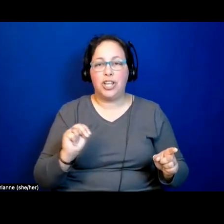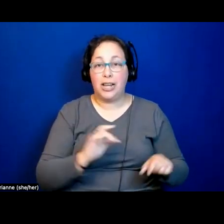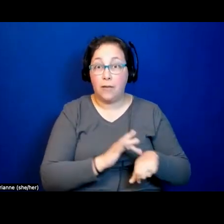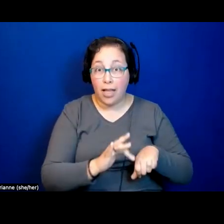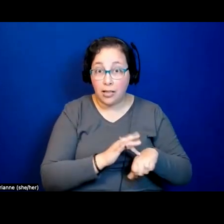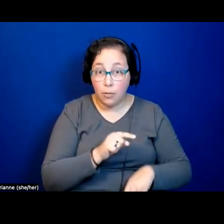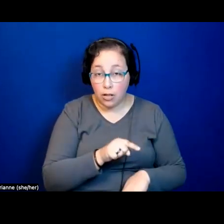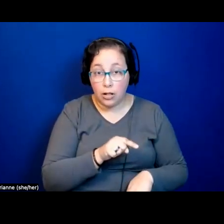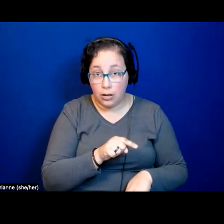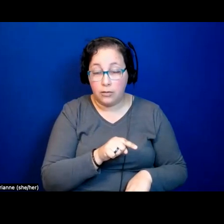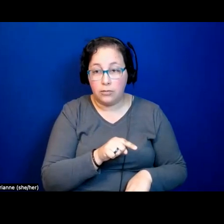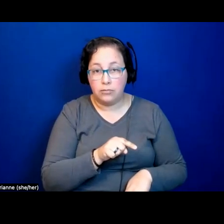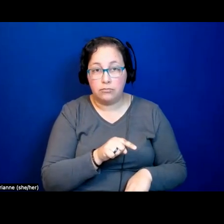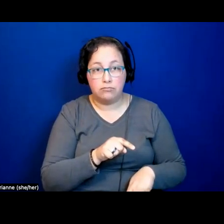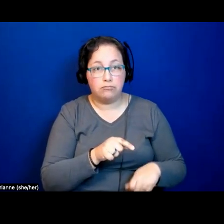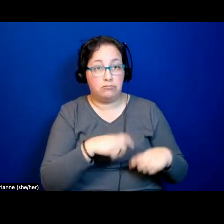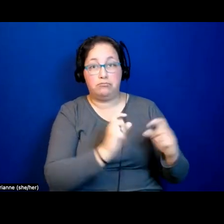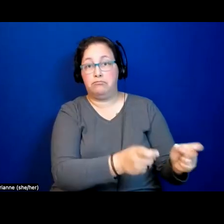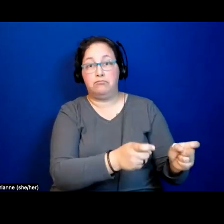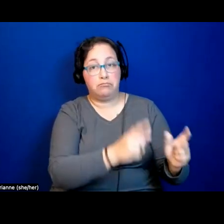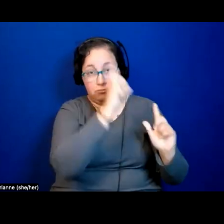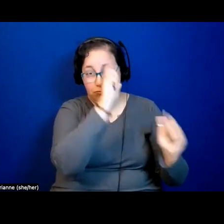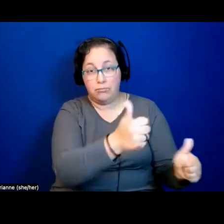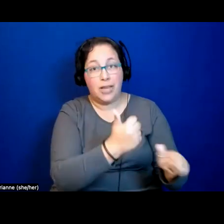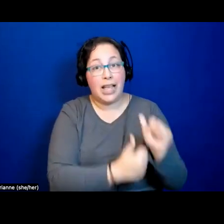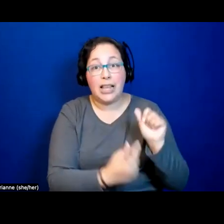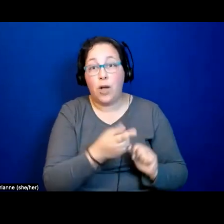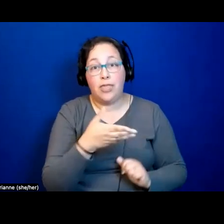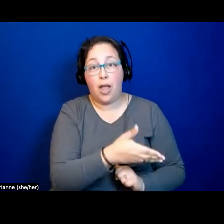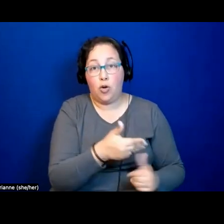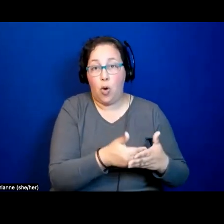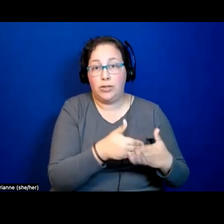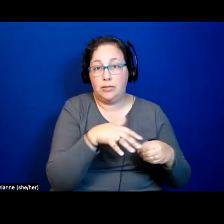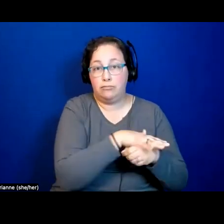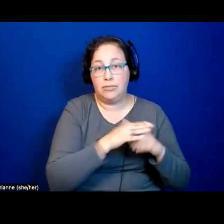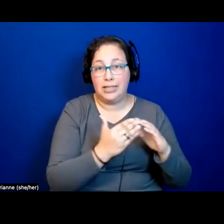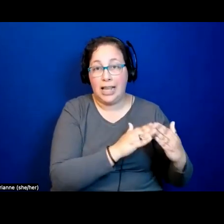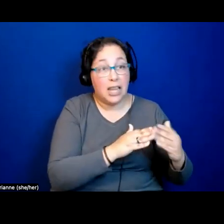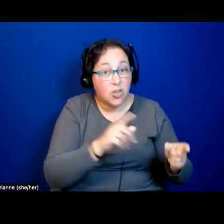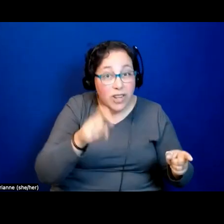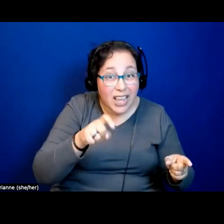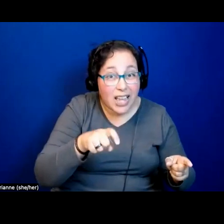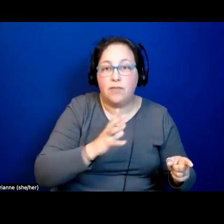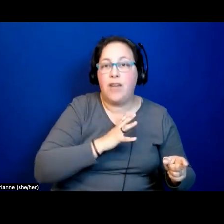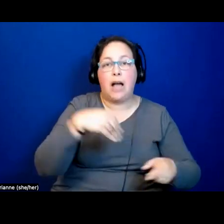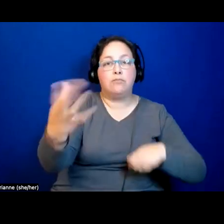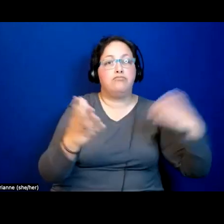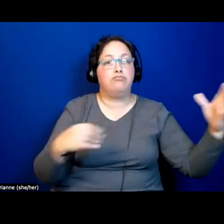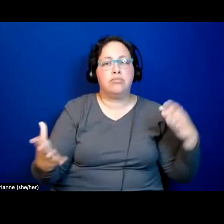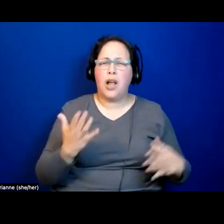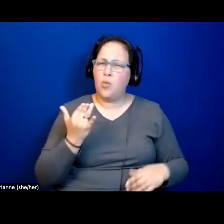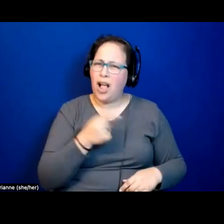available to anybody in or near Kerala who needed it. Why did they have